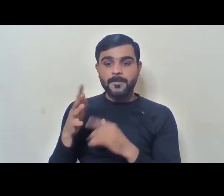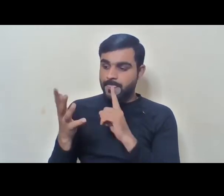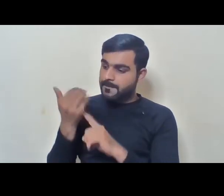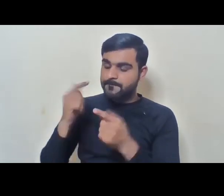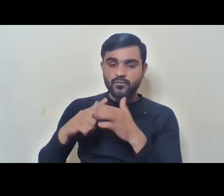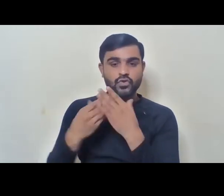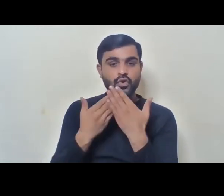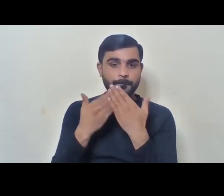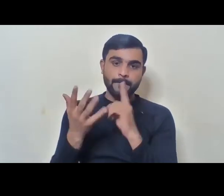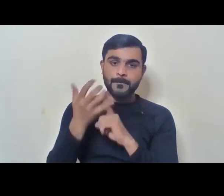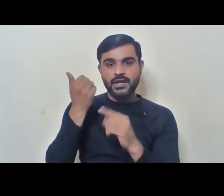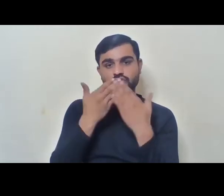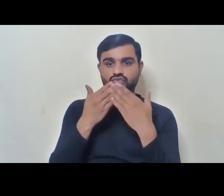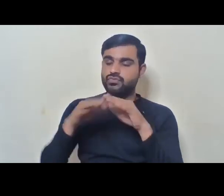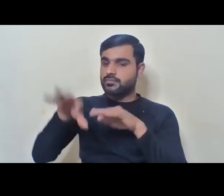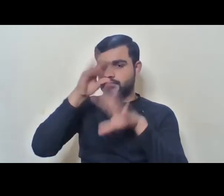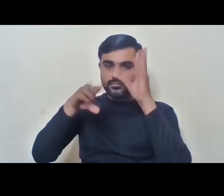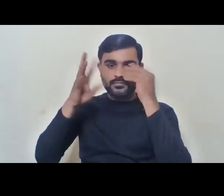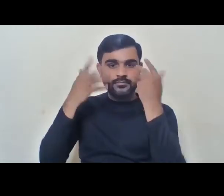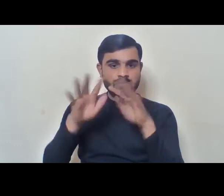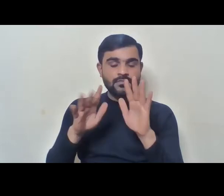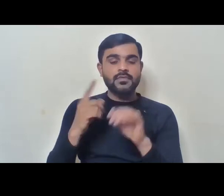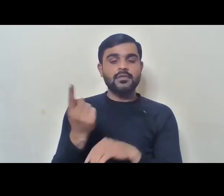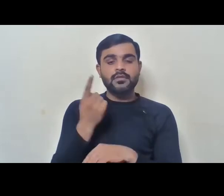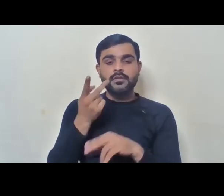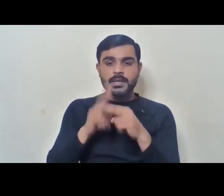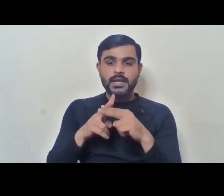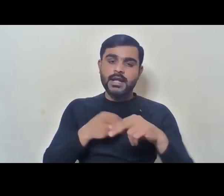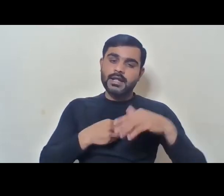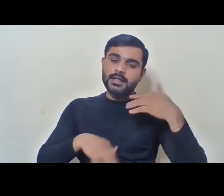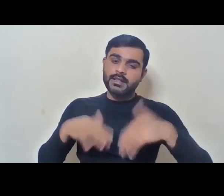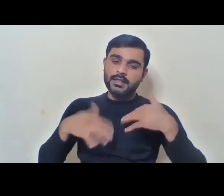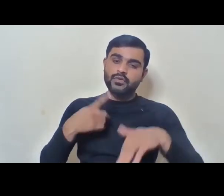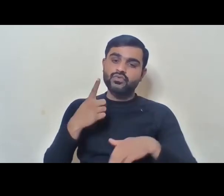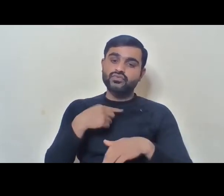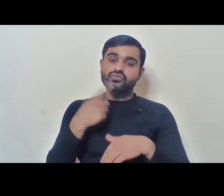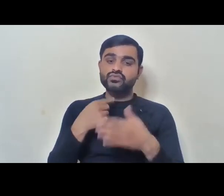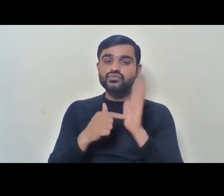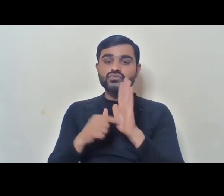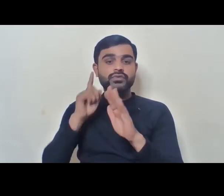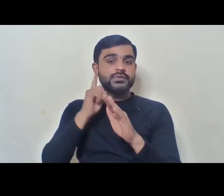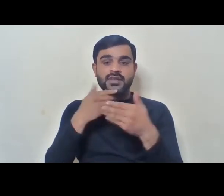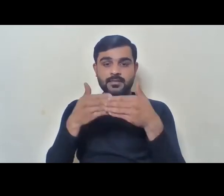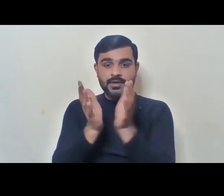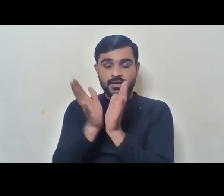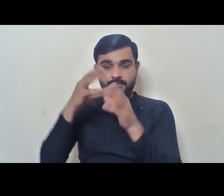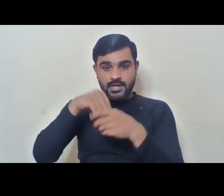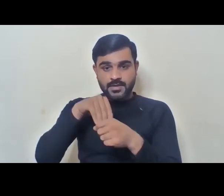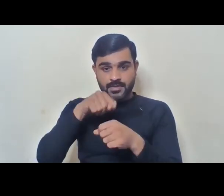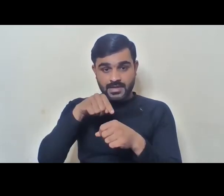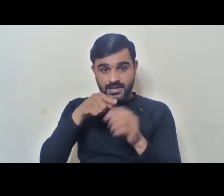education from that school are the only surviving people who represented deaf community. But